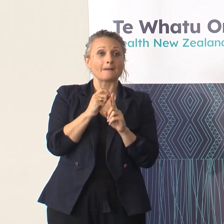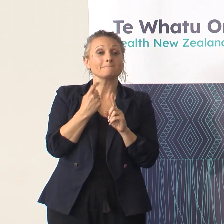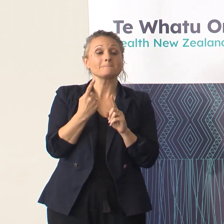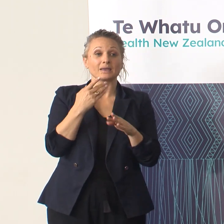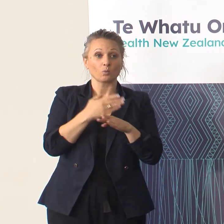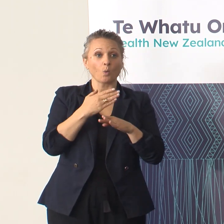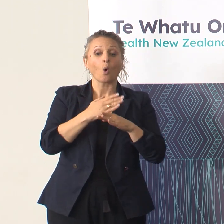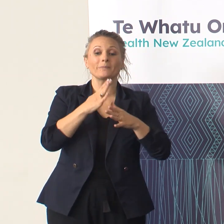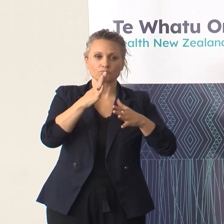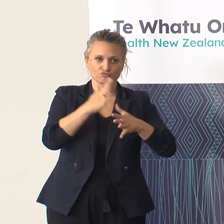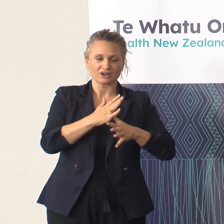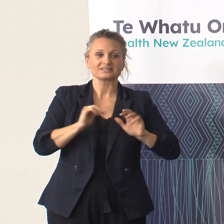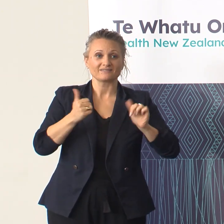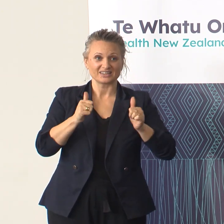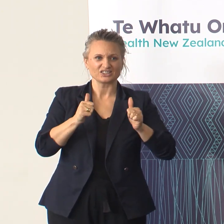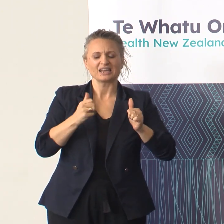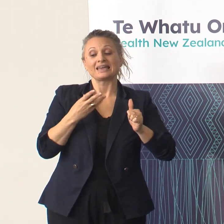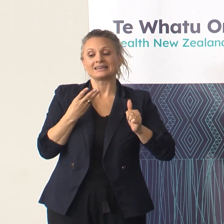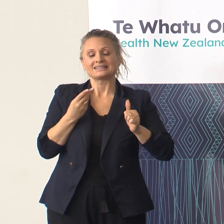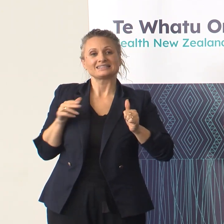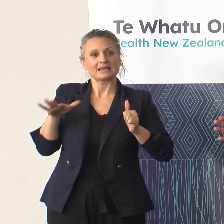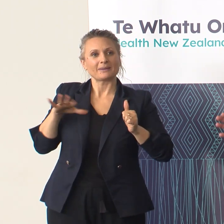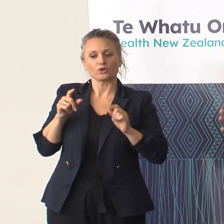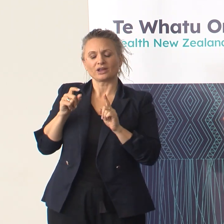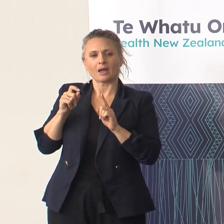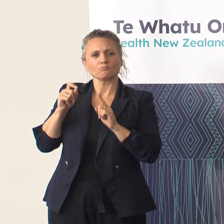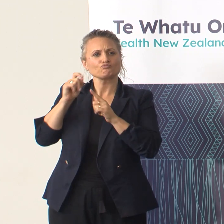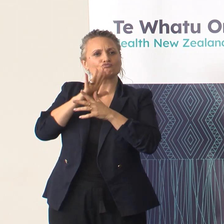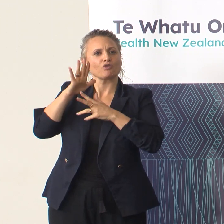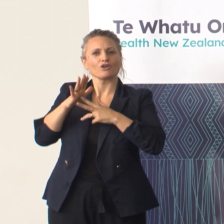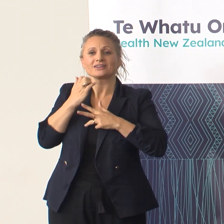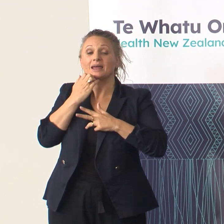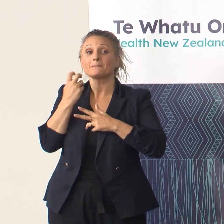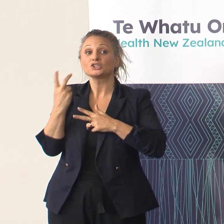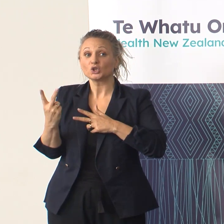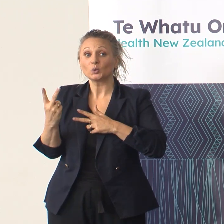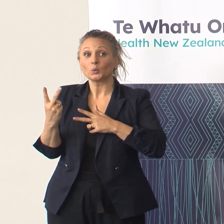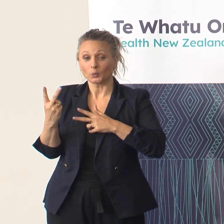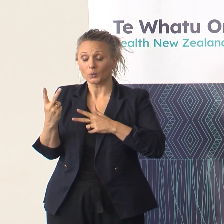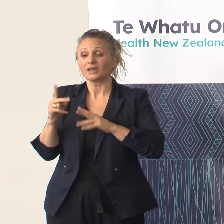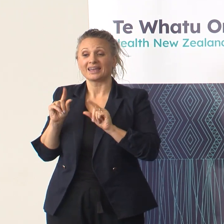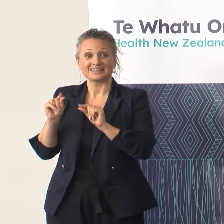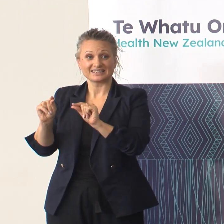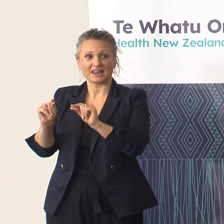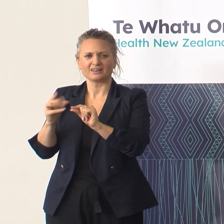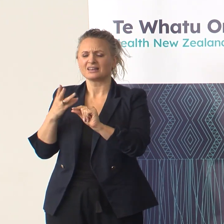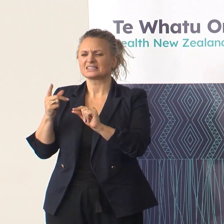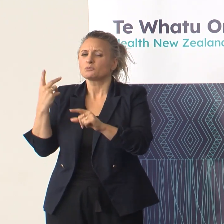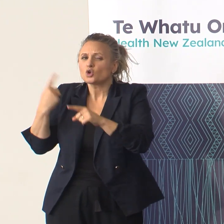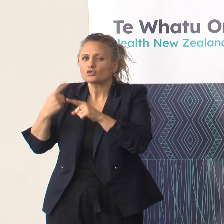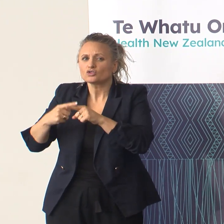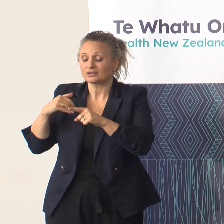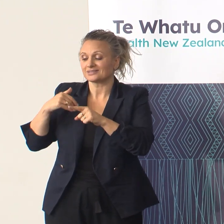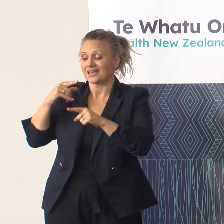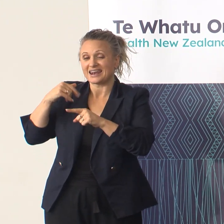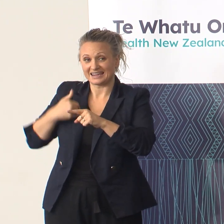done in some areas, some of the P2 work, which is the work which is not quite as urgent, needs to be deferred. But less and less of that